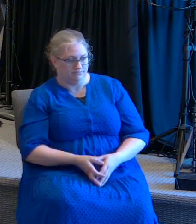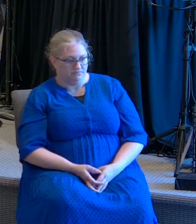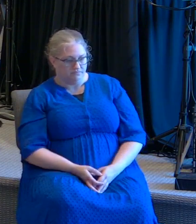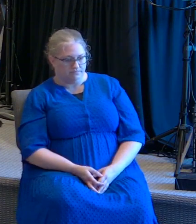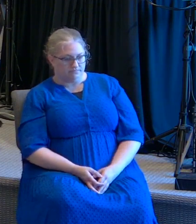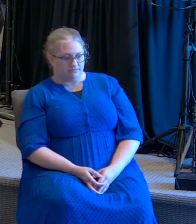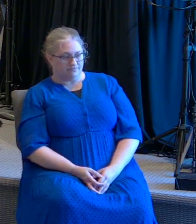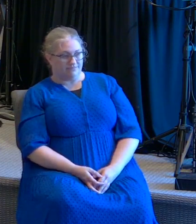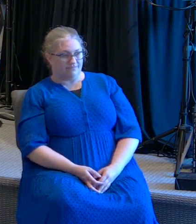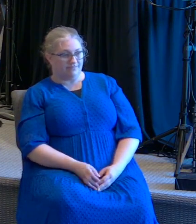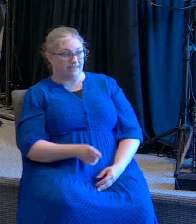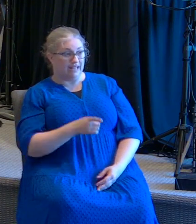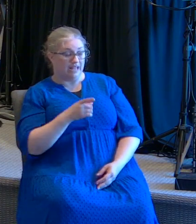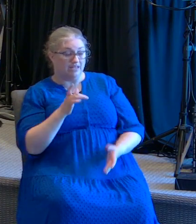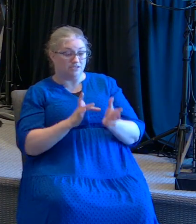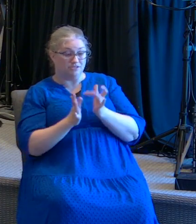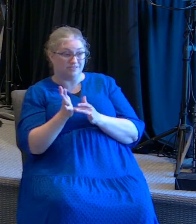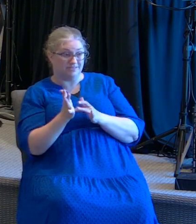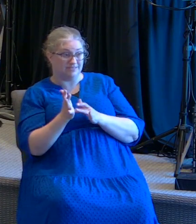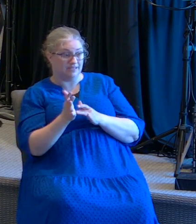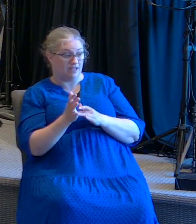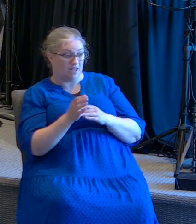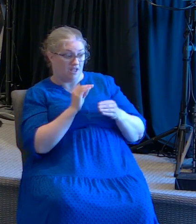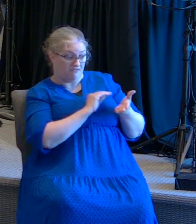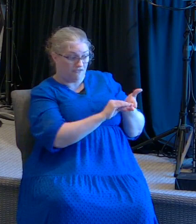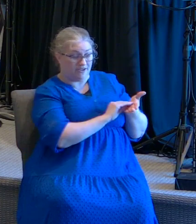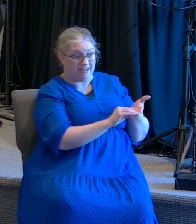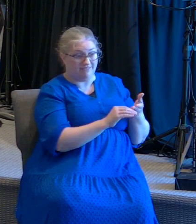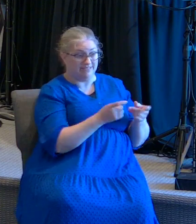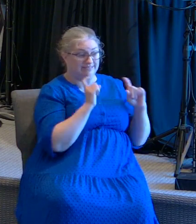so he not only forgave sin proving that he's God